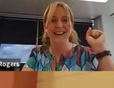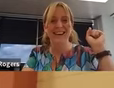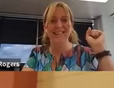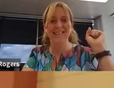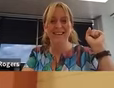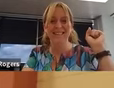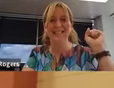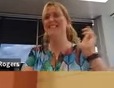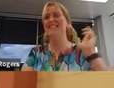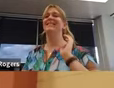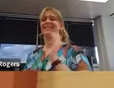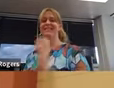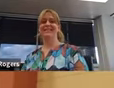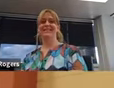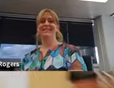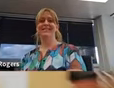All right.